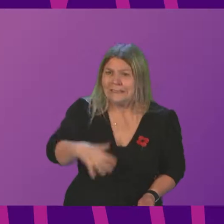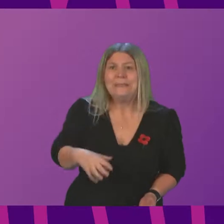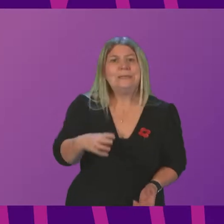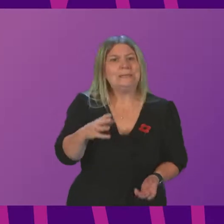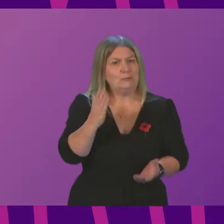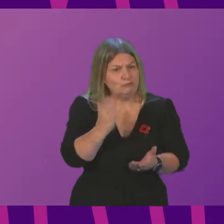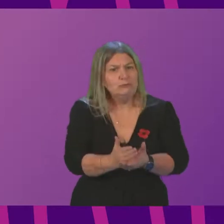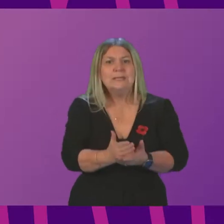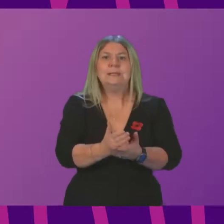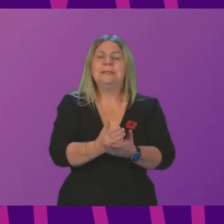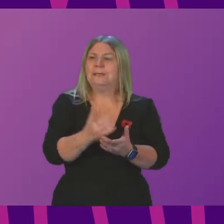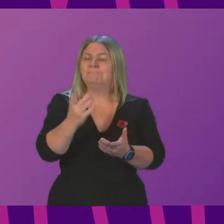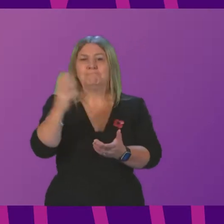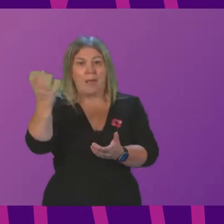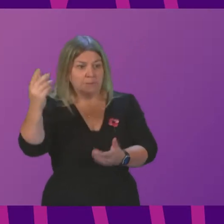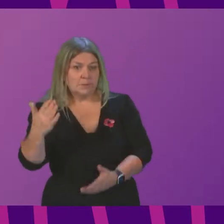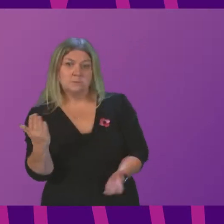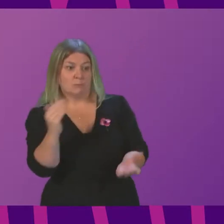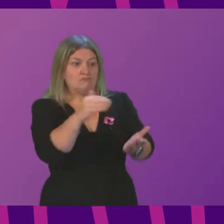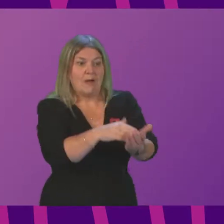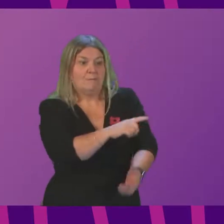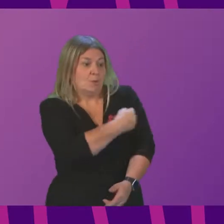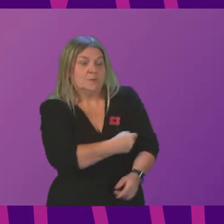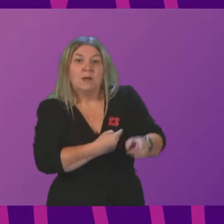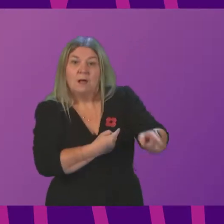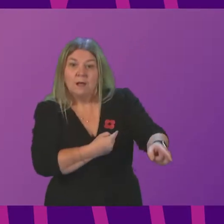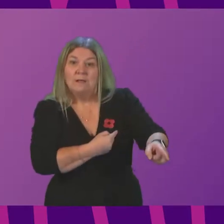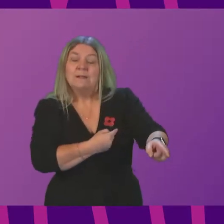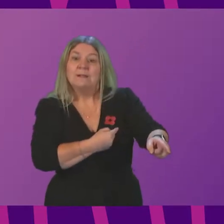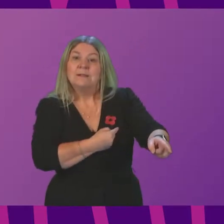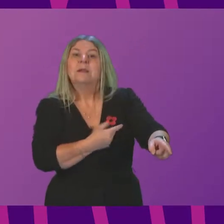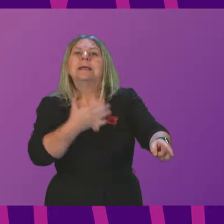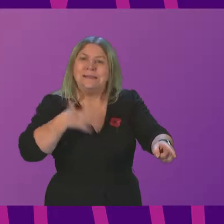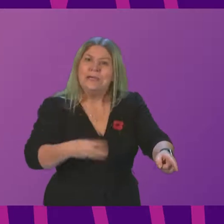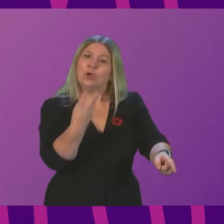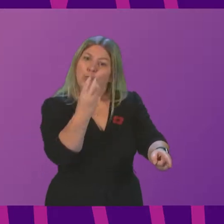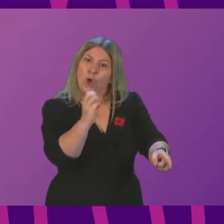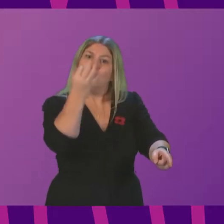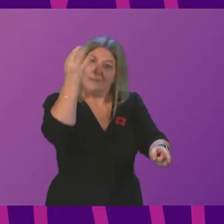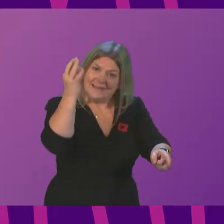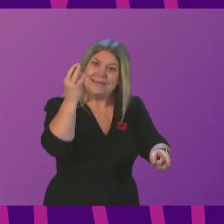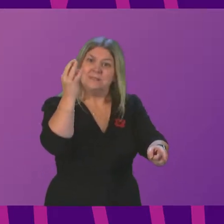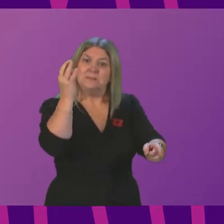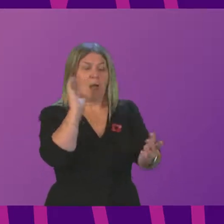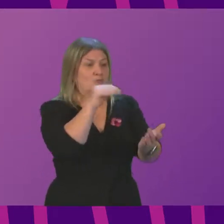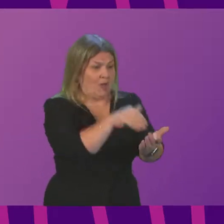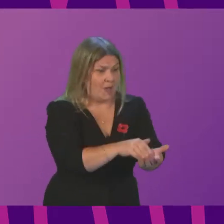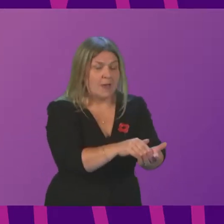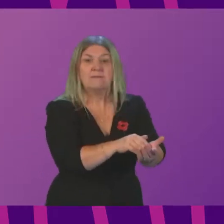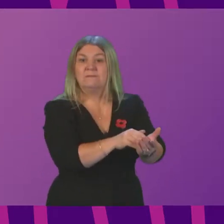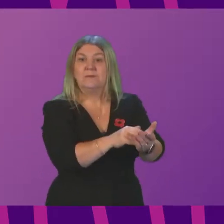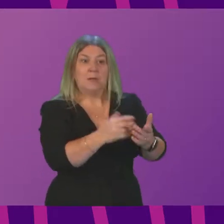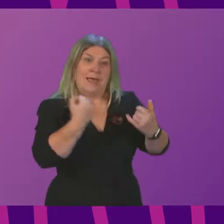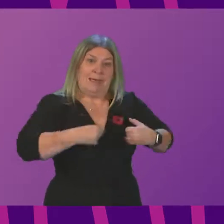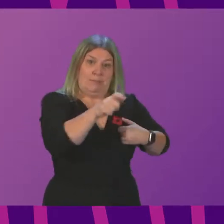-minute turnaround so that ambulance staff are saving lives, not queued outside hospitals. Will the Deputy First Minister, if he's sincere